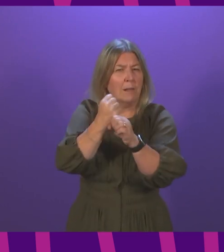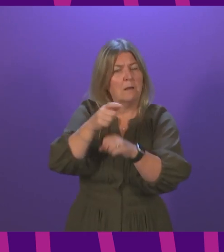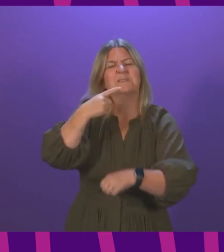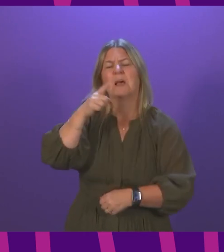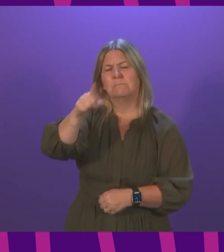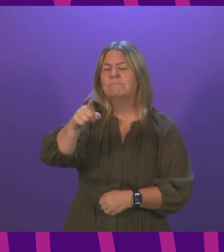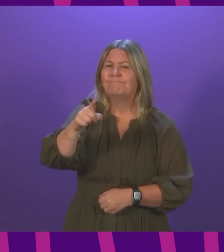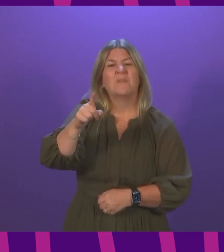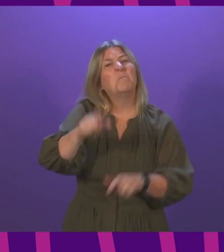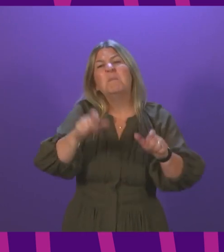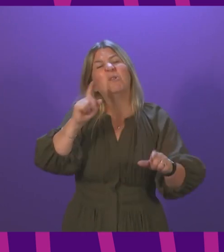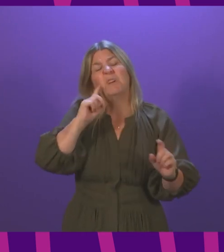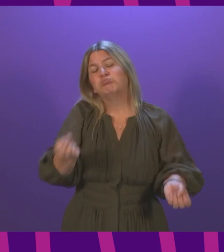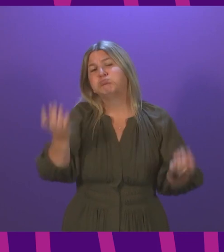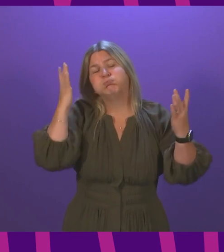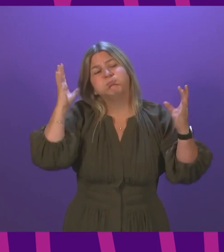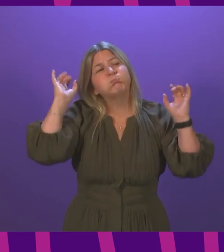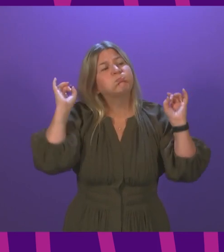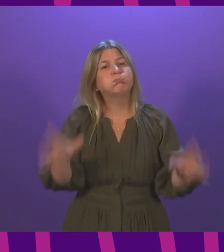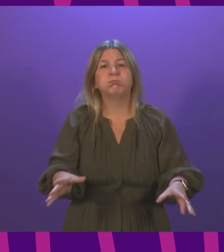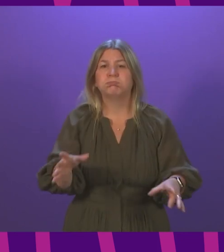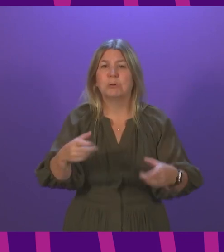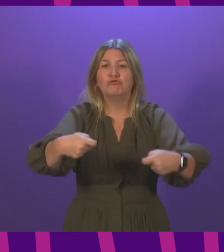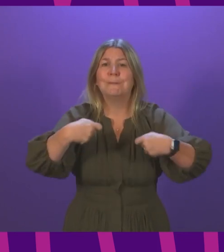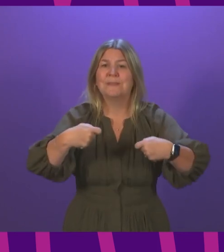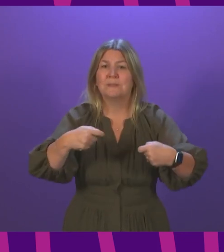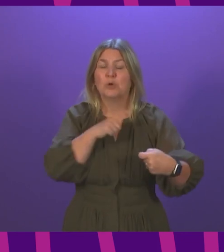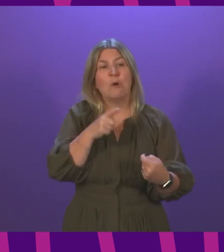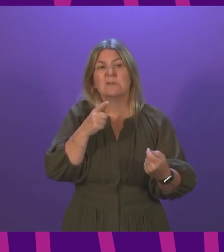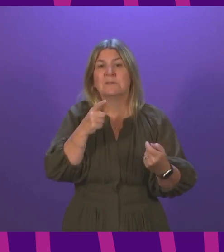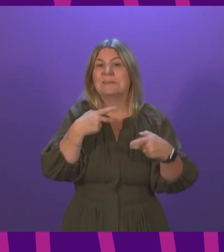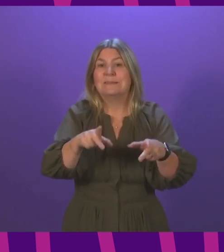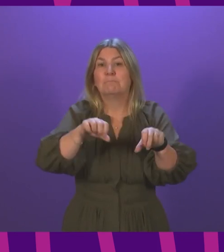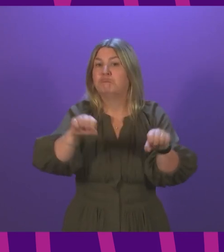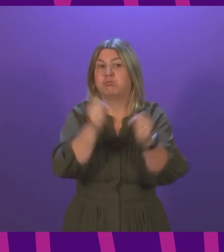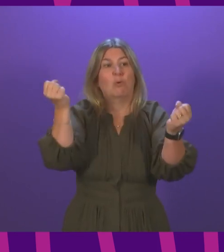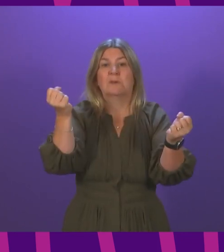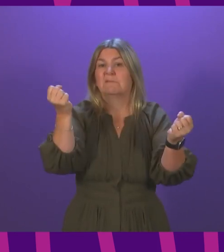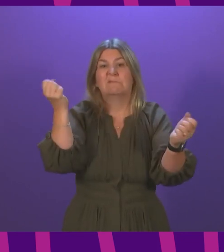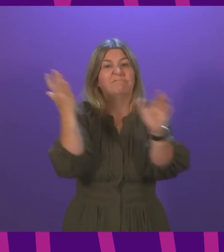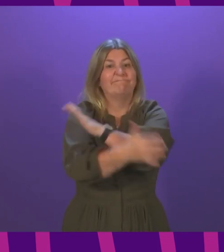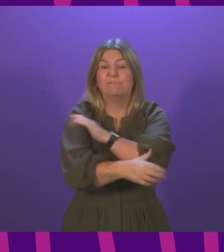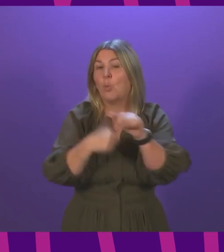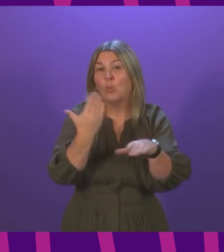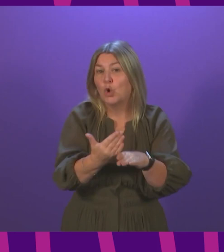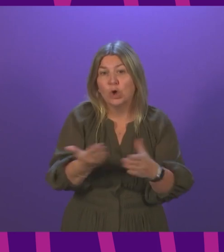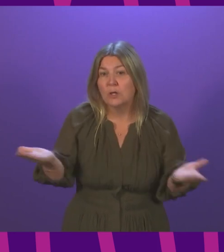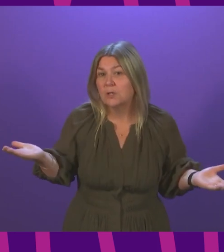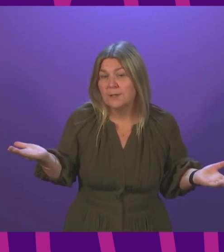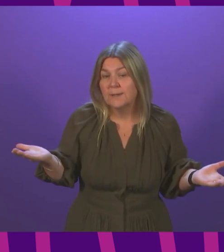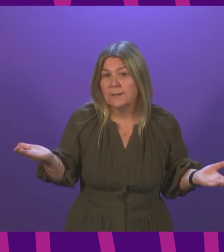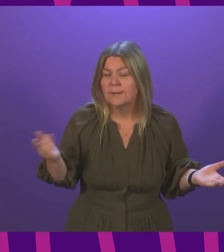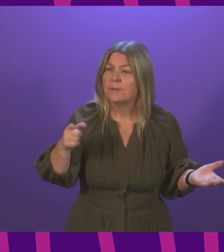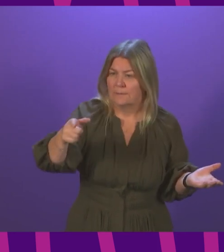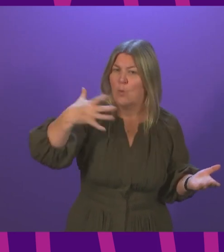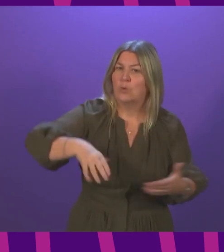they see the system as broken. And that is why he believes we need to take forward the proposal I have launched today. Will the First